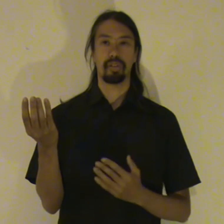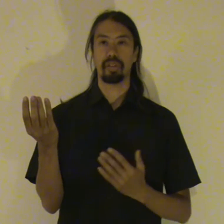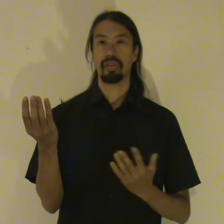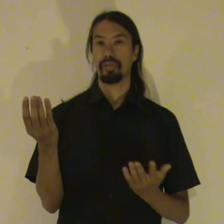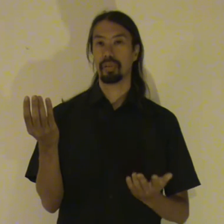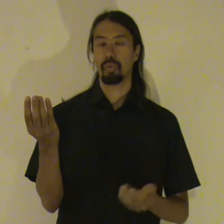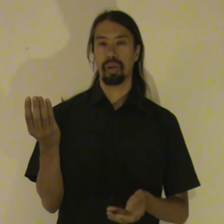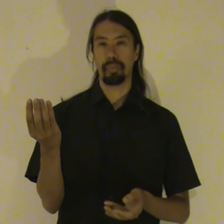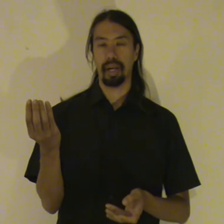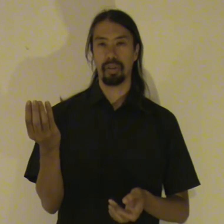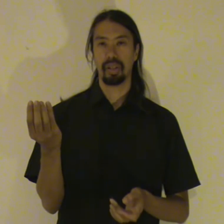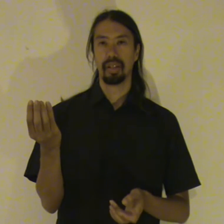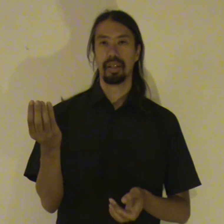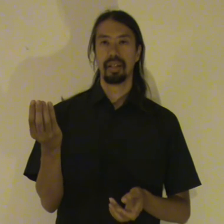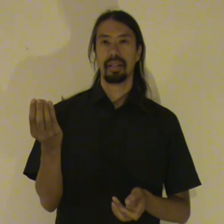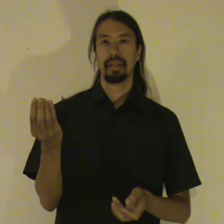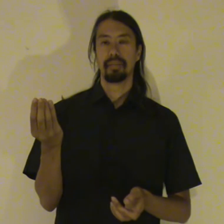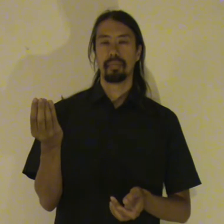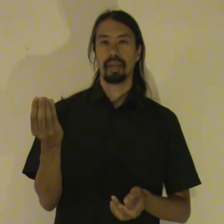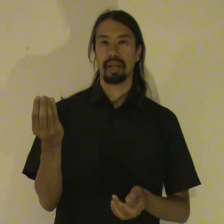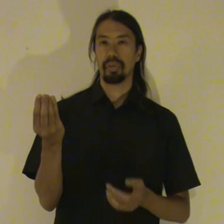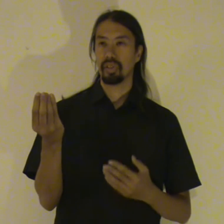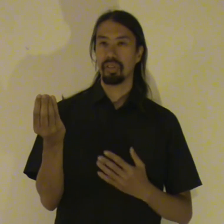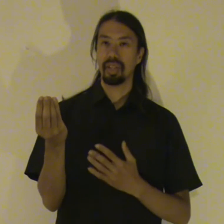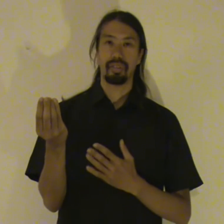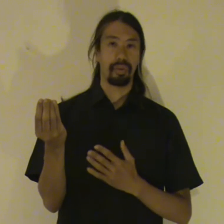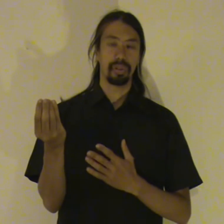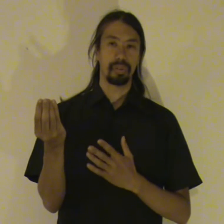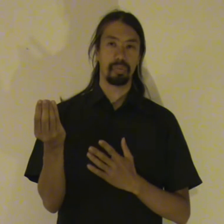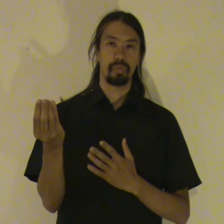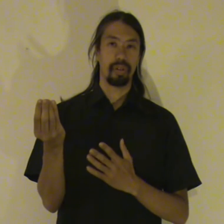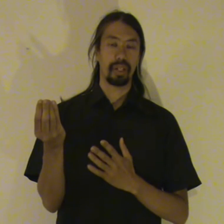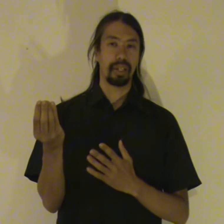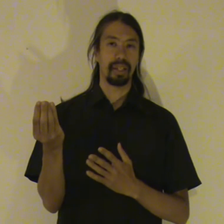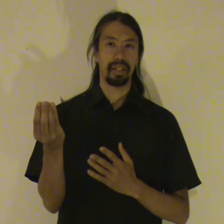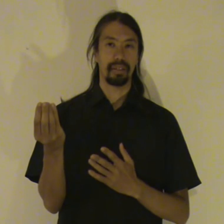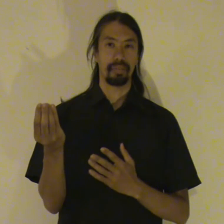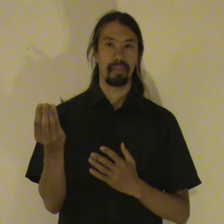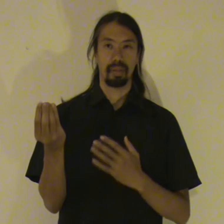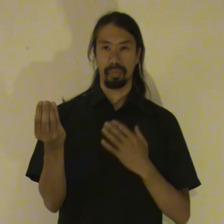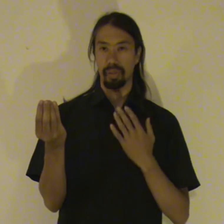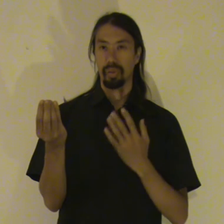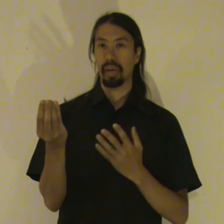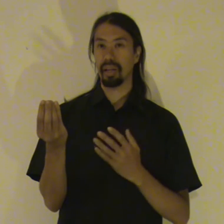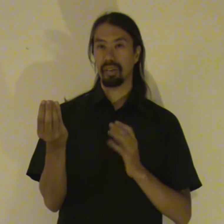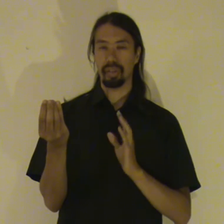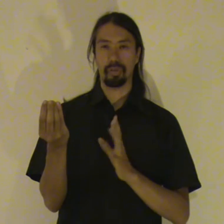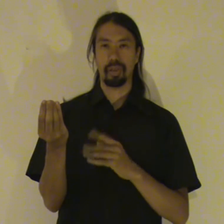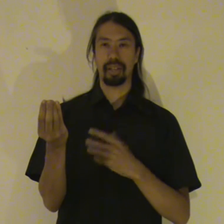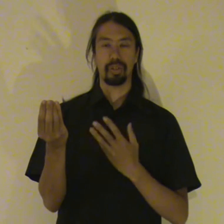There's nothing to worry about. And you can see this illusion very clearly. With your own eyes. You can feel it. You